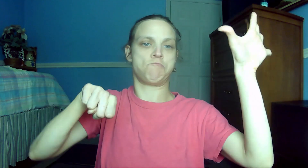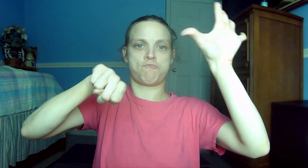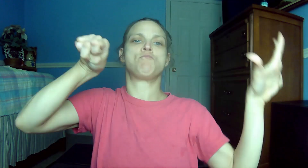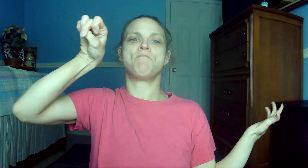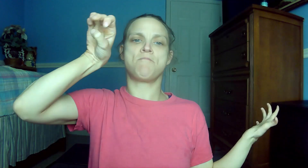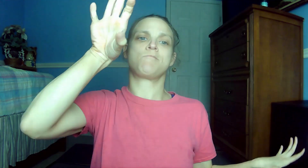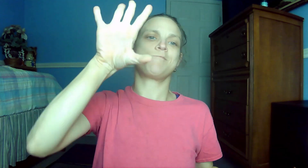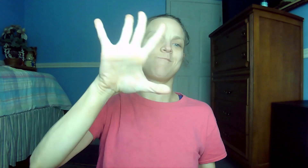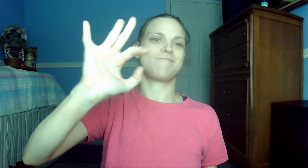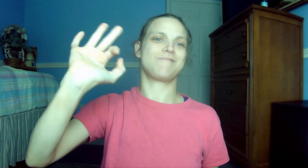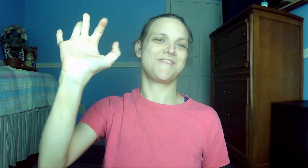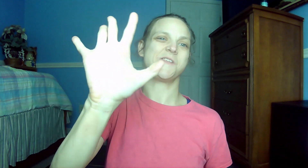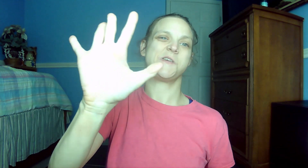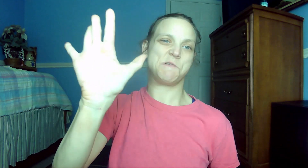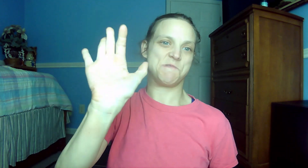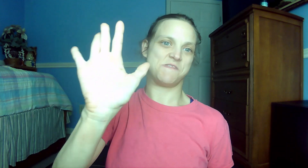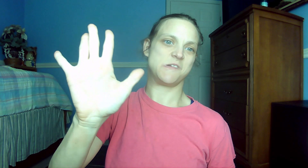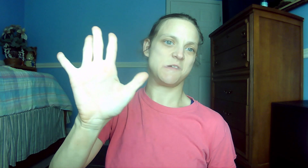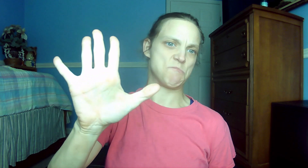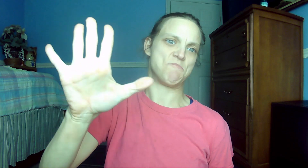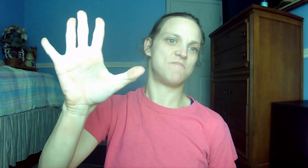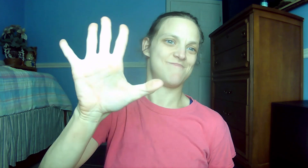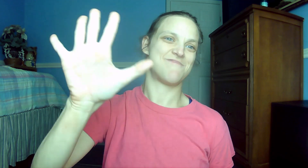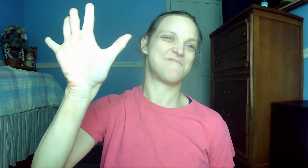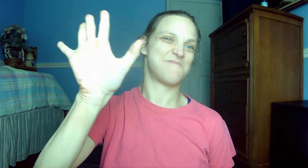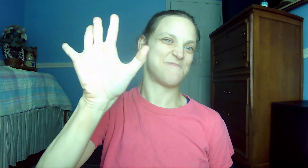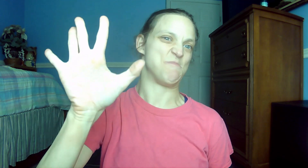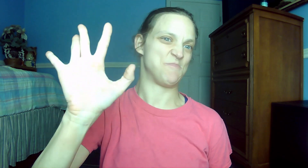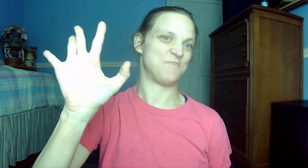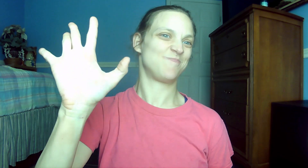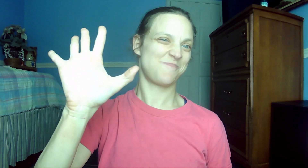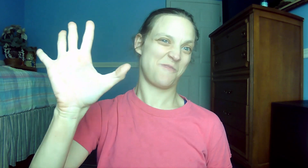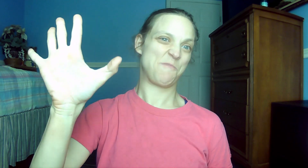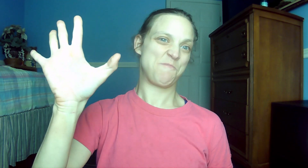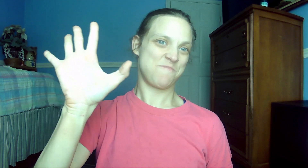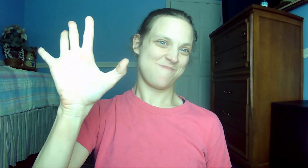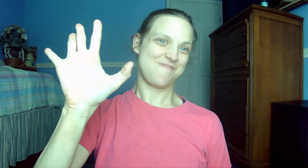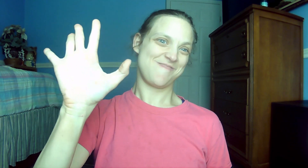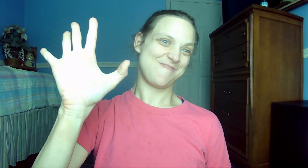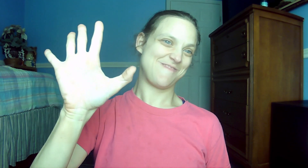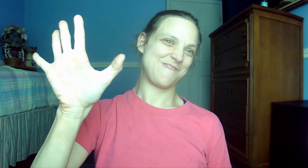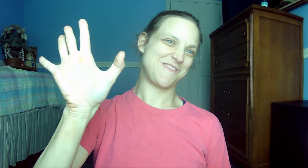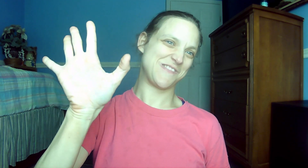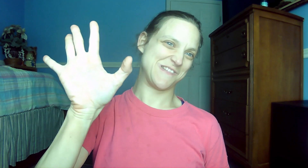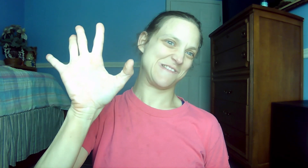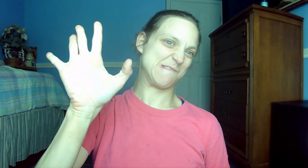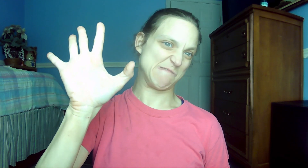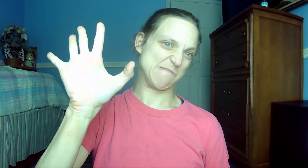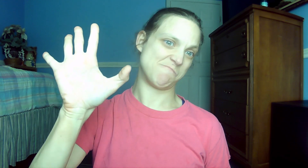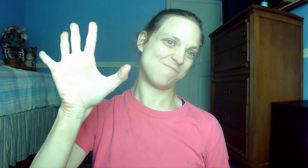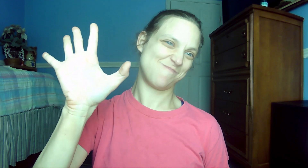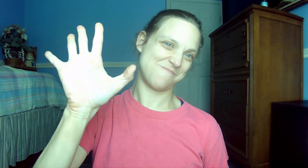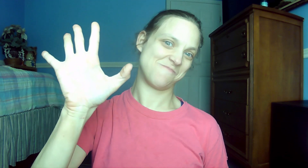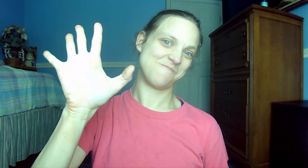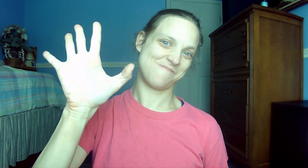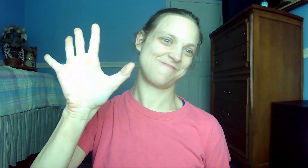Isaiah 40.31 But those who wait on the Lord shall renew their strength. They shall mount up with wings like eagles.